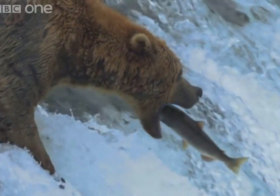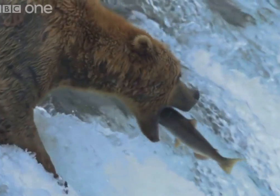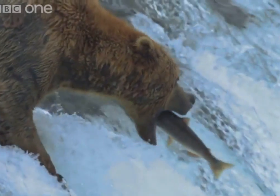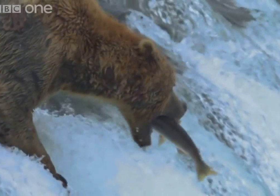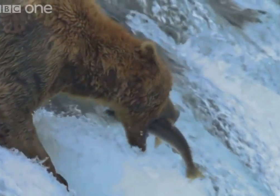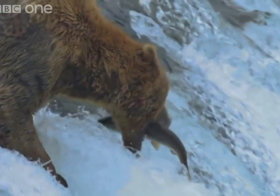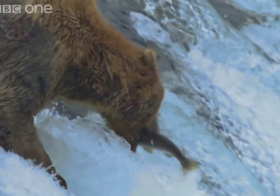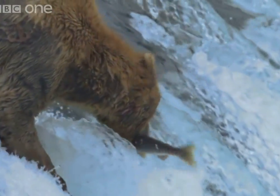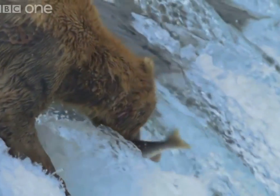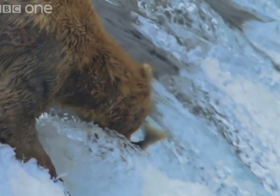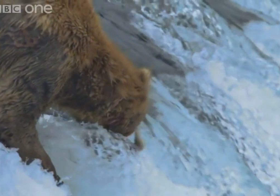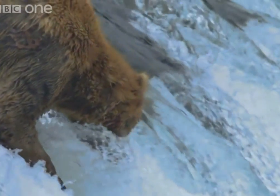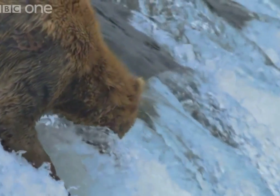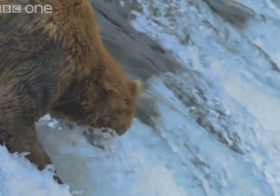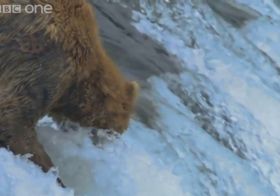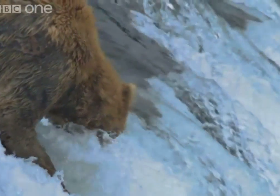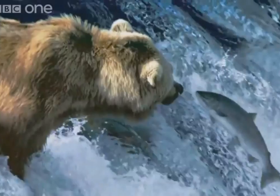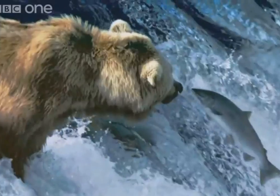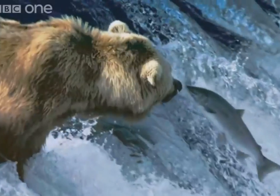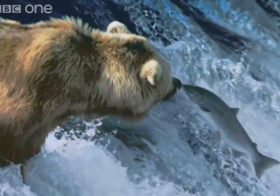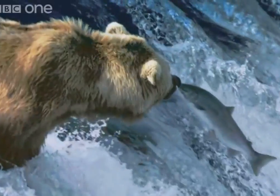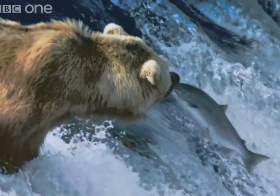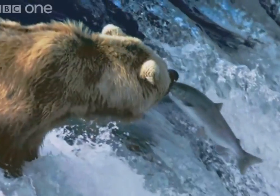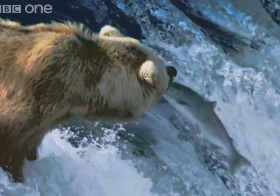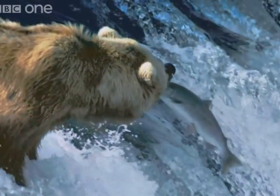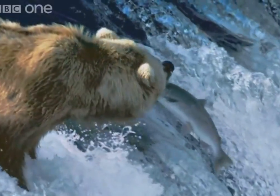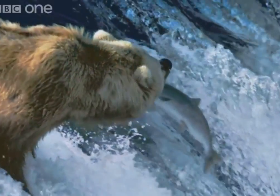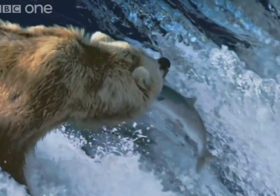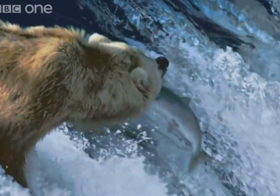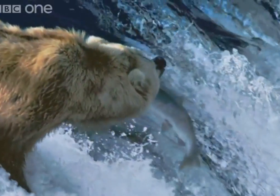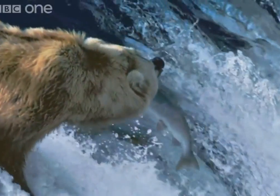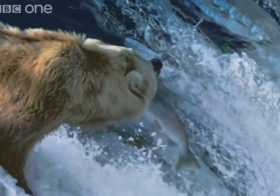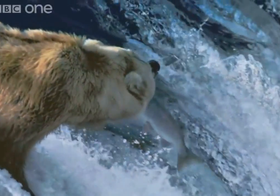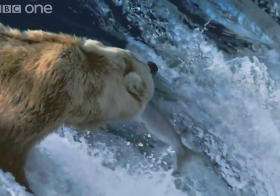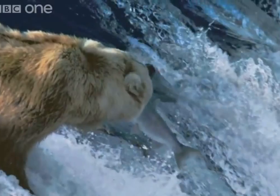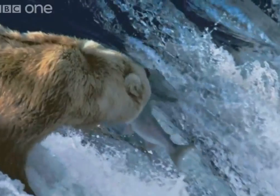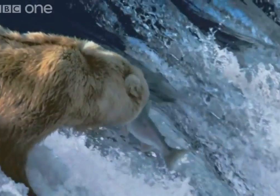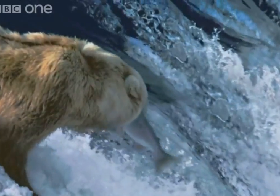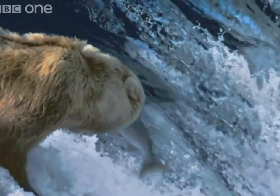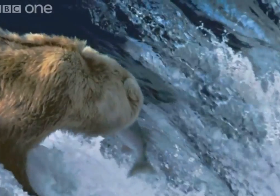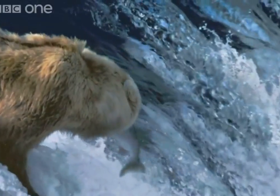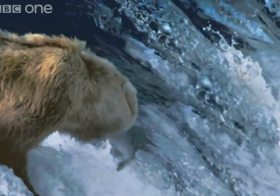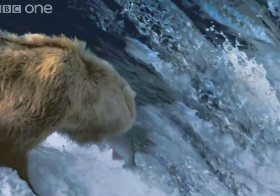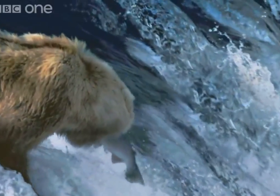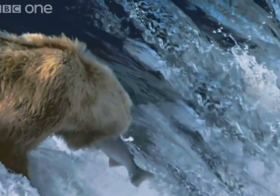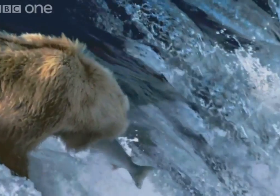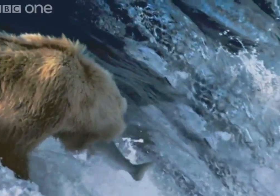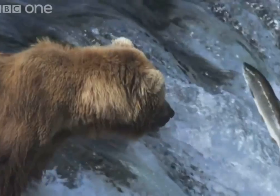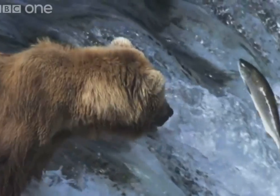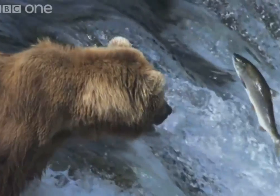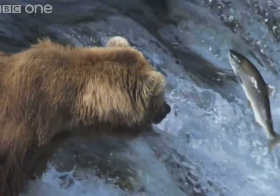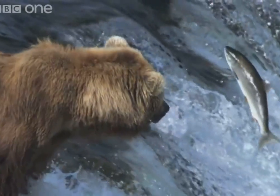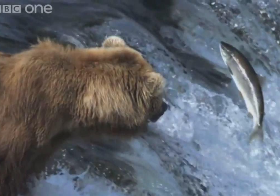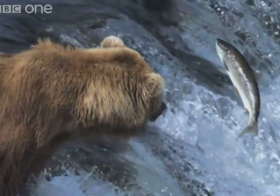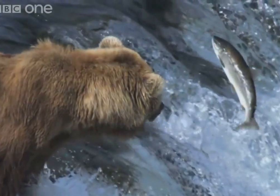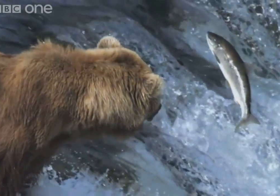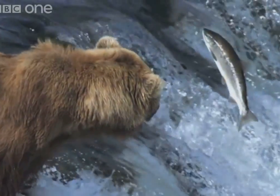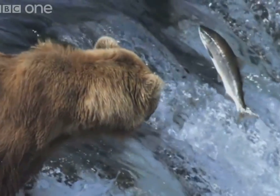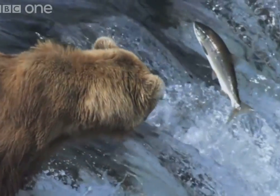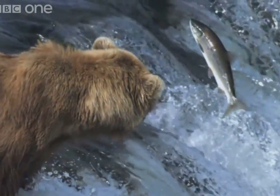devoured. Many a salmon just can't endure the journey even. Only the strong, and what some may